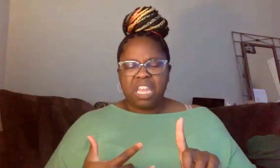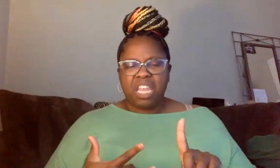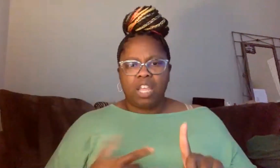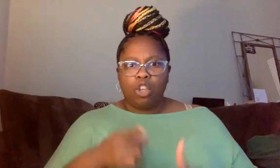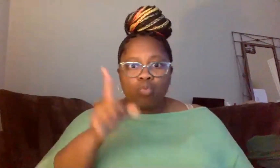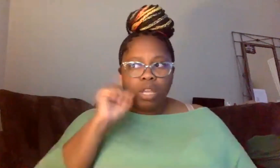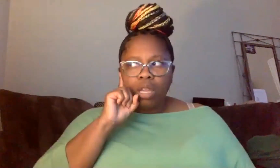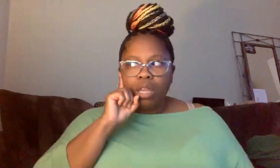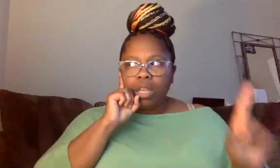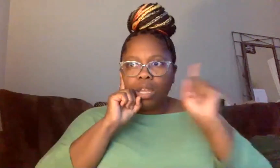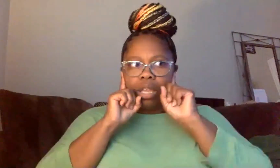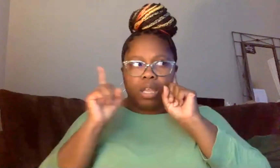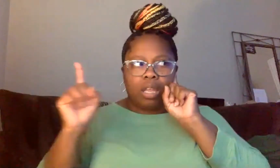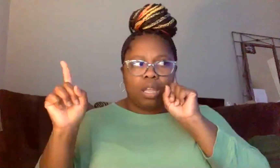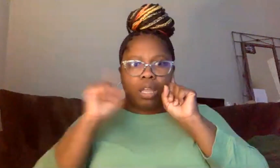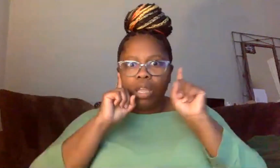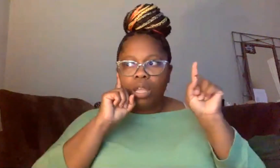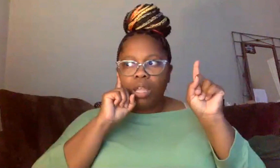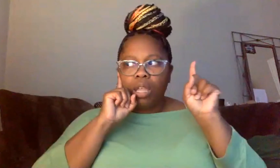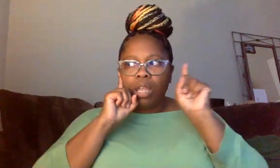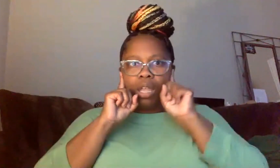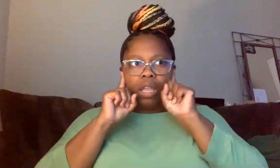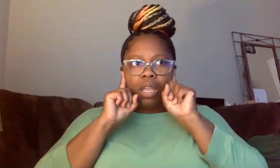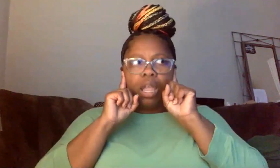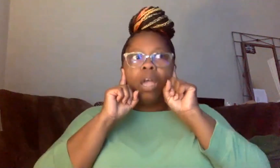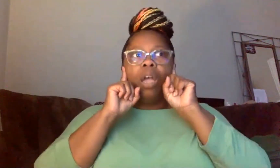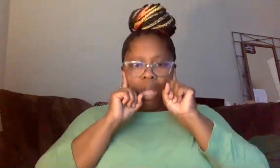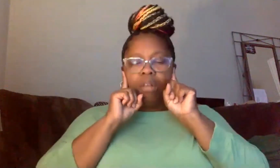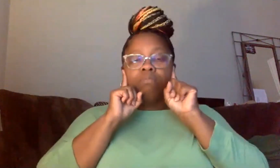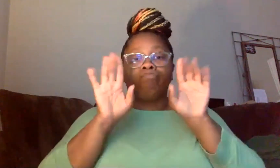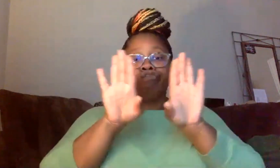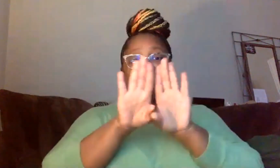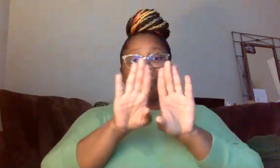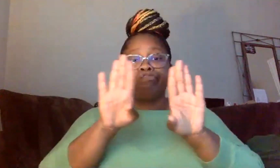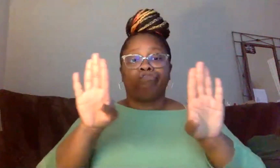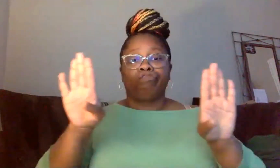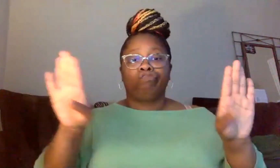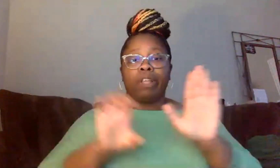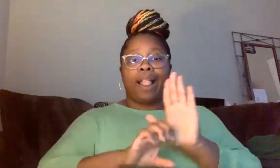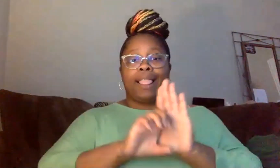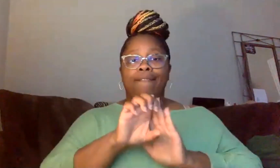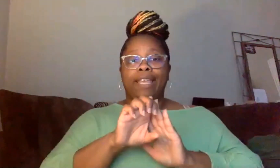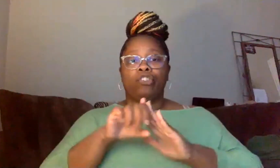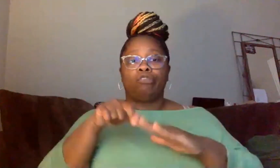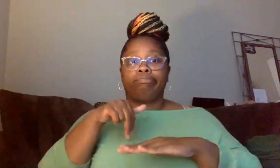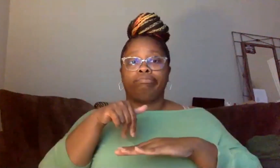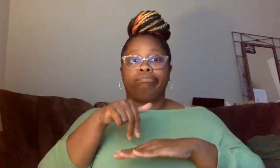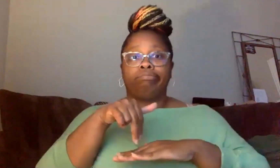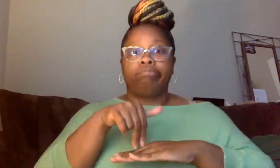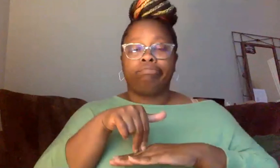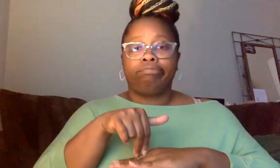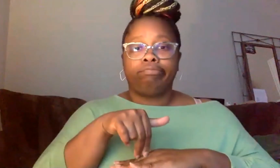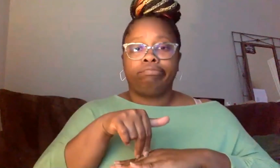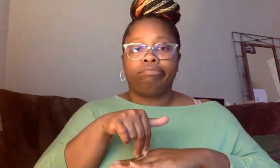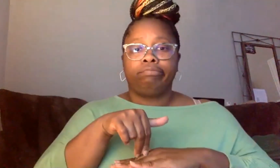what ends up happening, you'll get into an elevator and someone's in the elevator already. They're grabbing their purse. They're moving closer